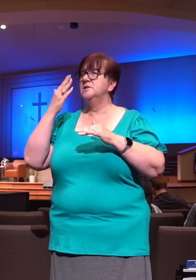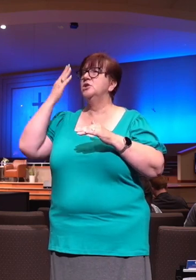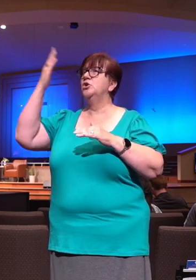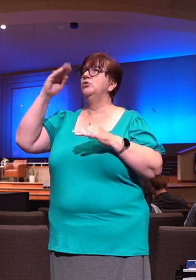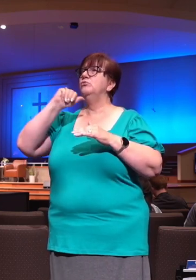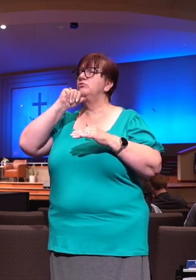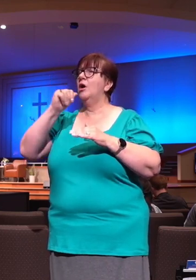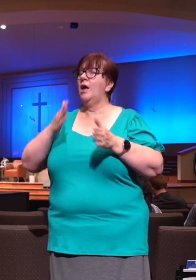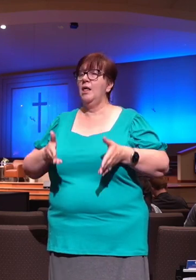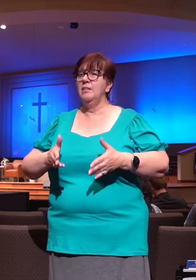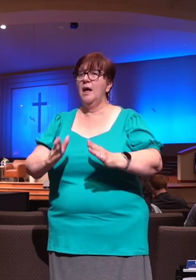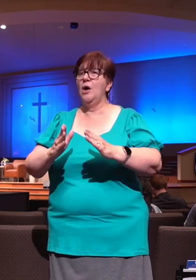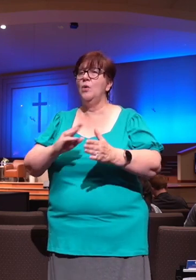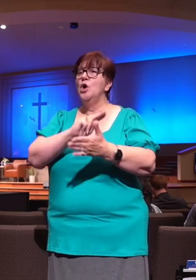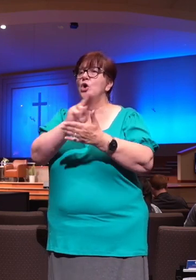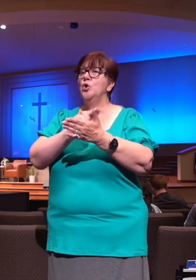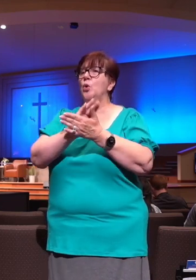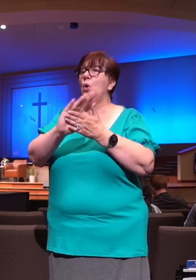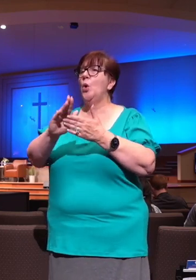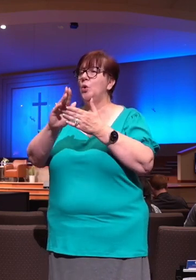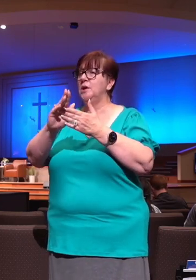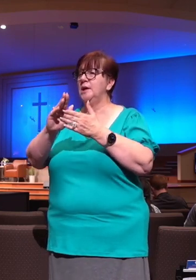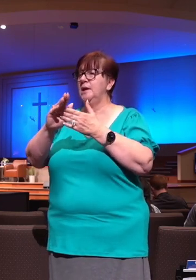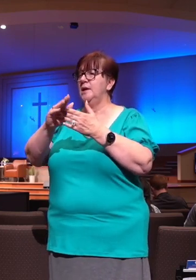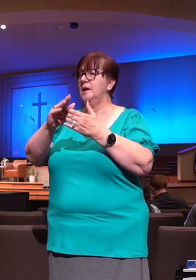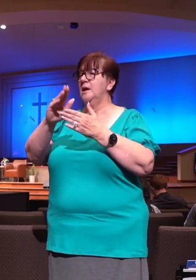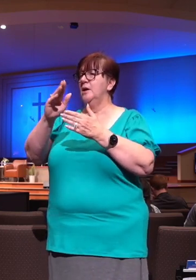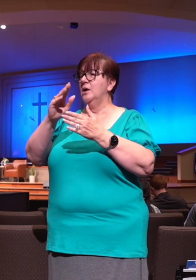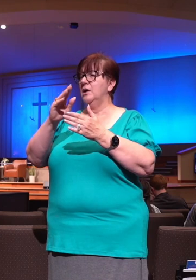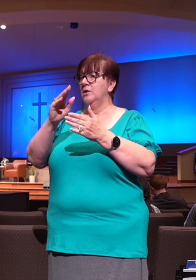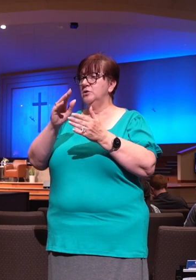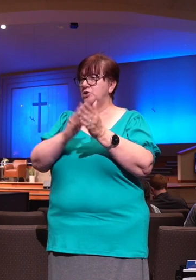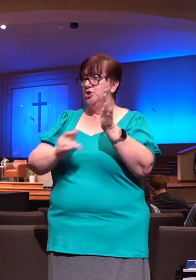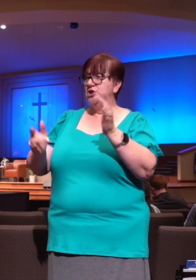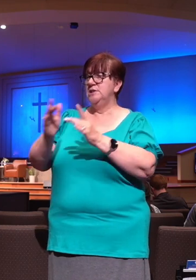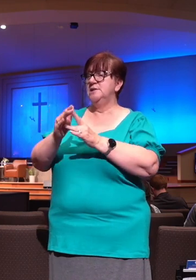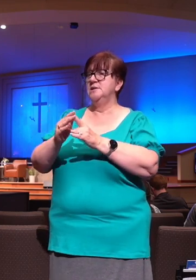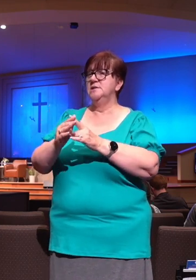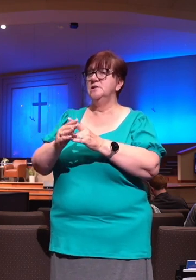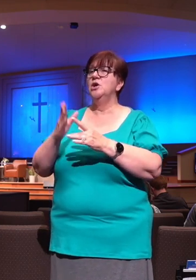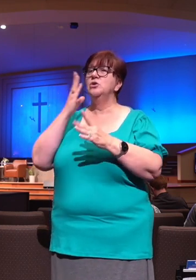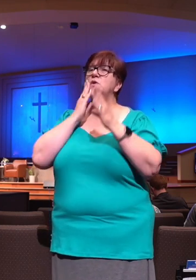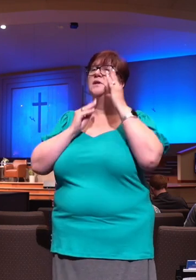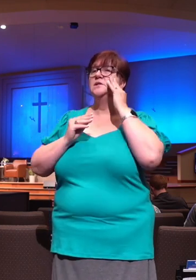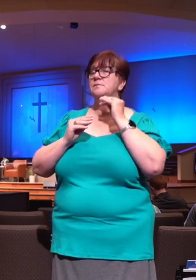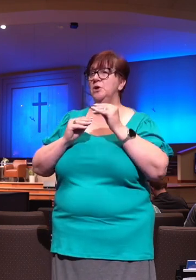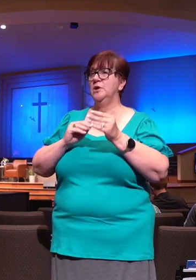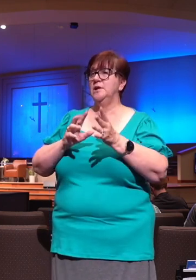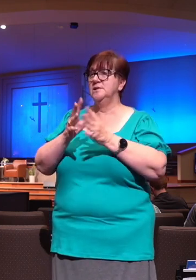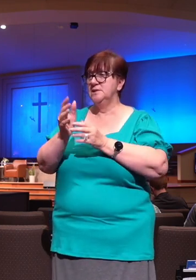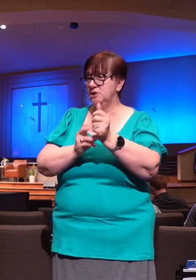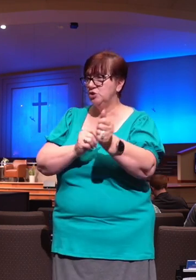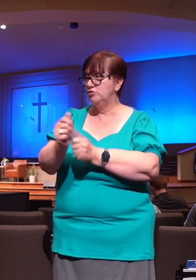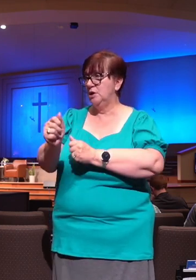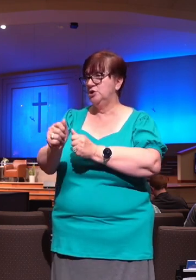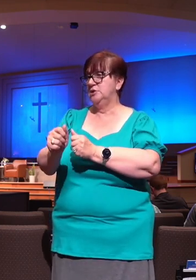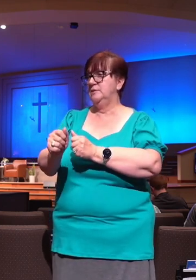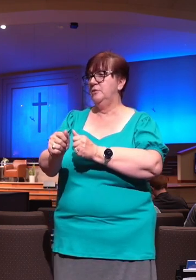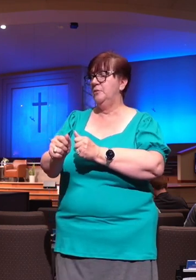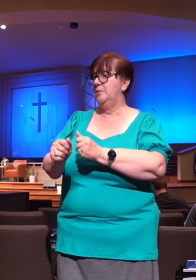corruption. Thou hast made known to me the ways of life. Thou shalt make full of joy thy countenance. Men and brethren, let me